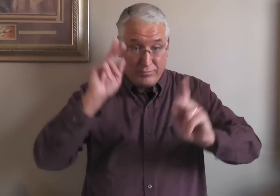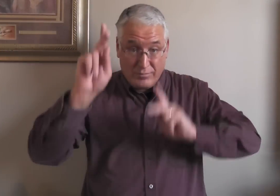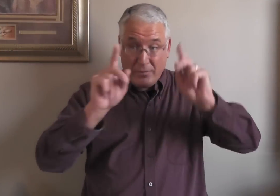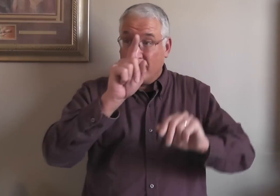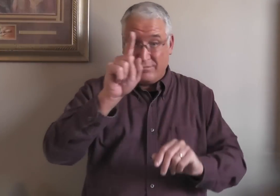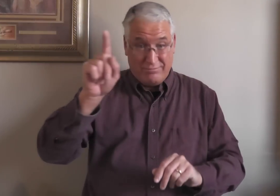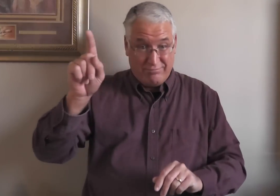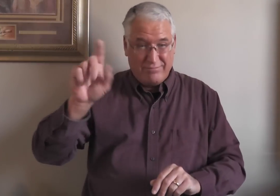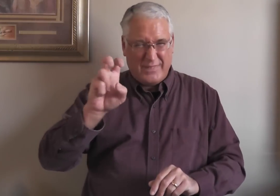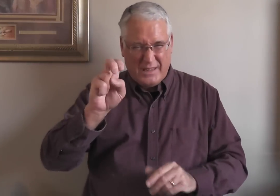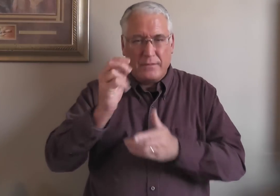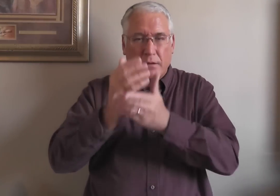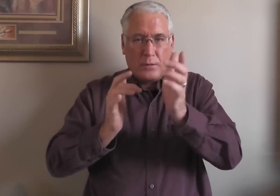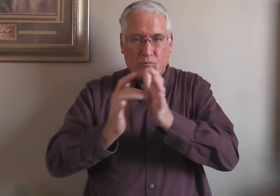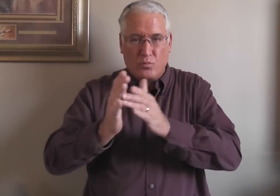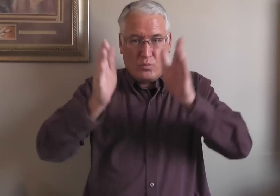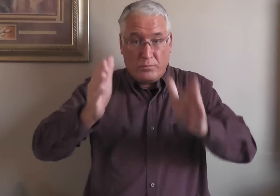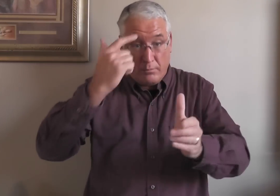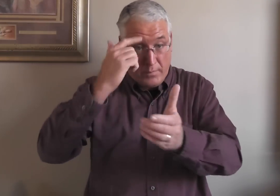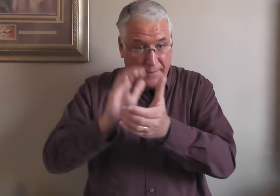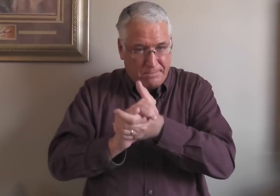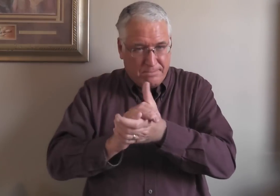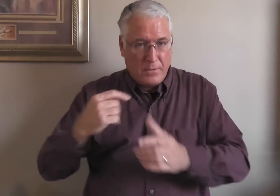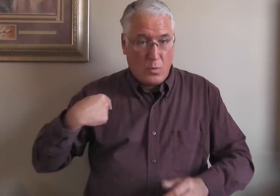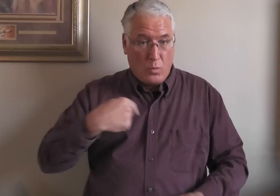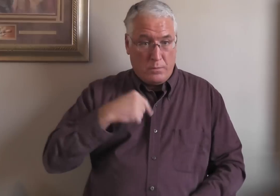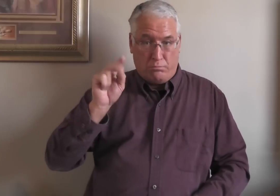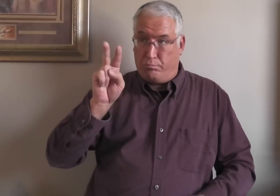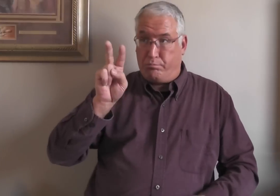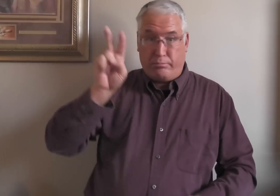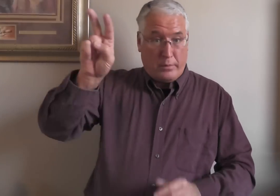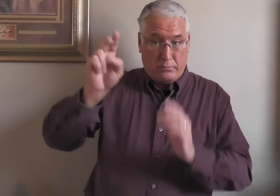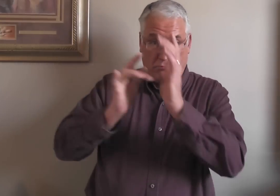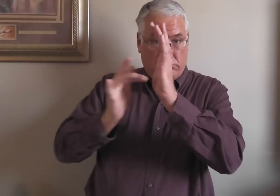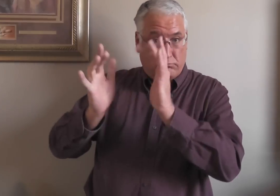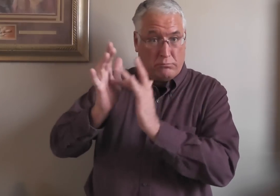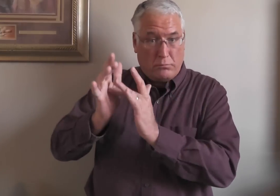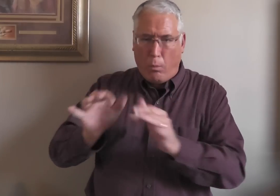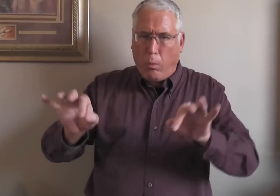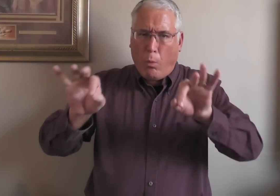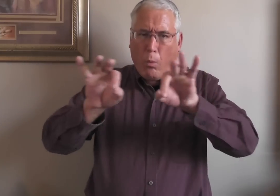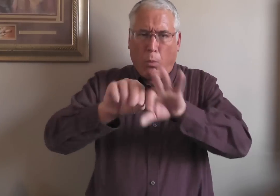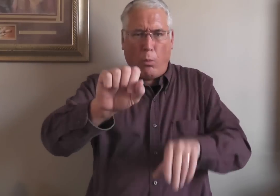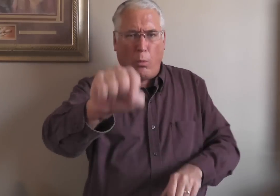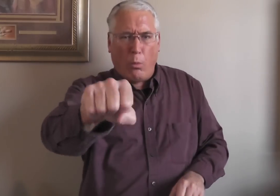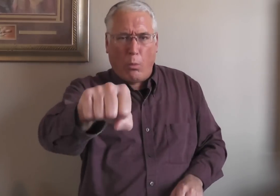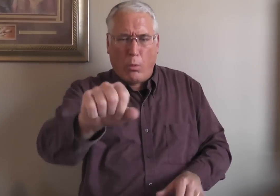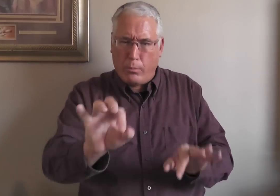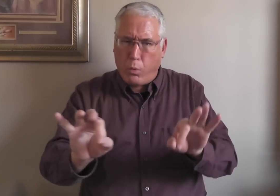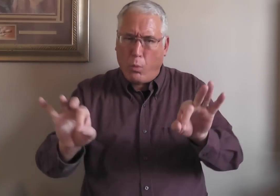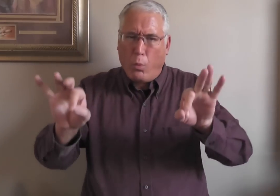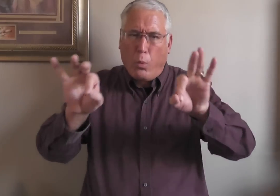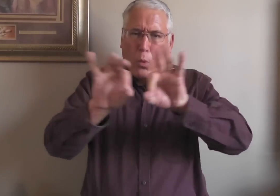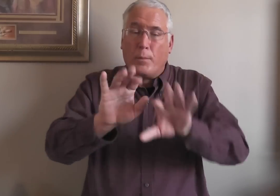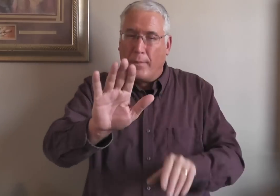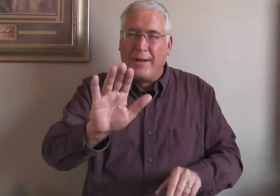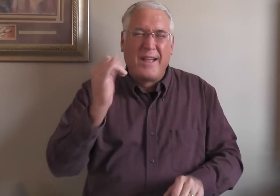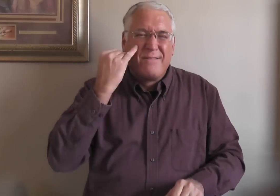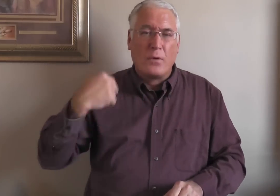Some people, and that includes Christians, they believe that we need to plug into Jesus. Oh yes, that's very important to have our